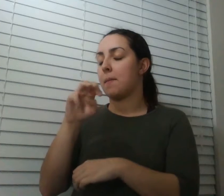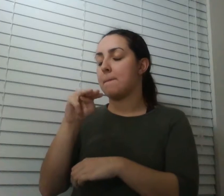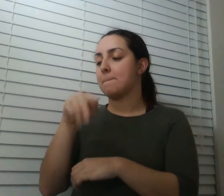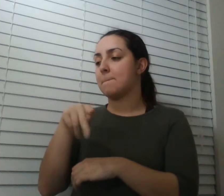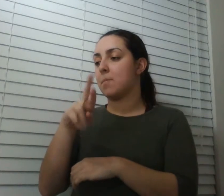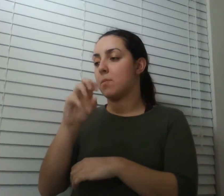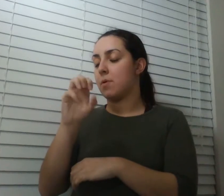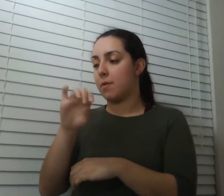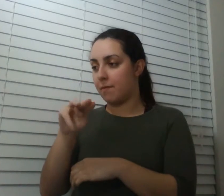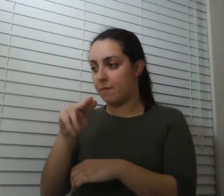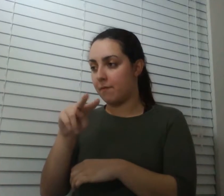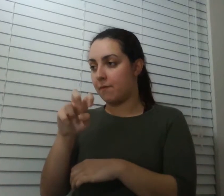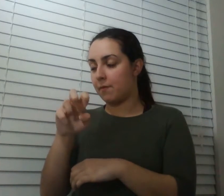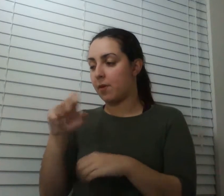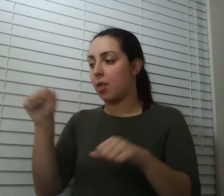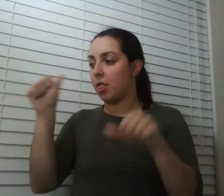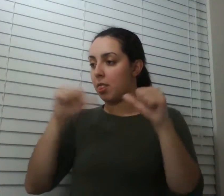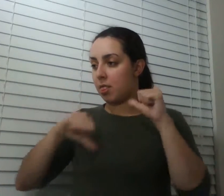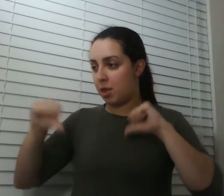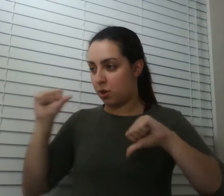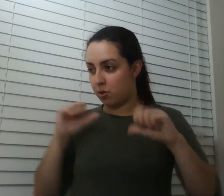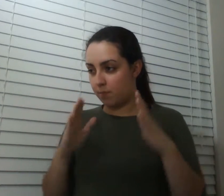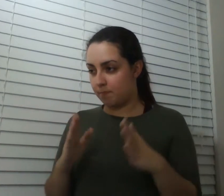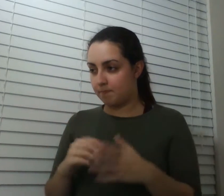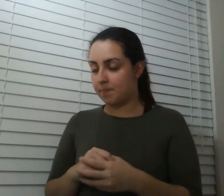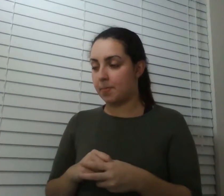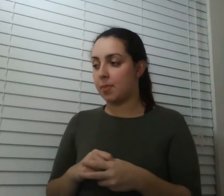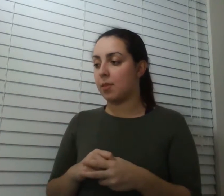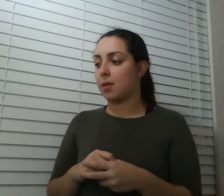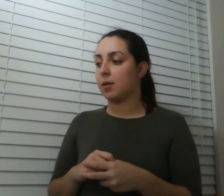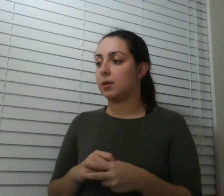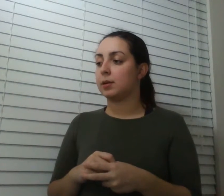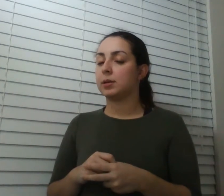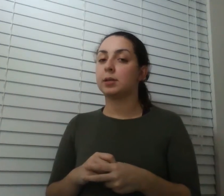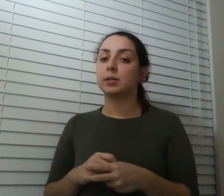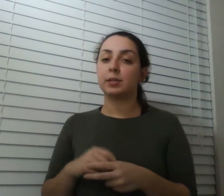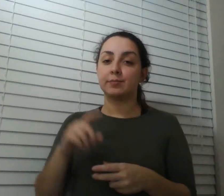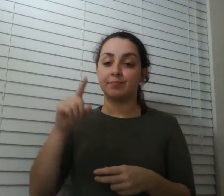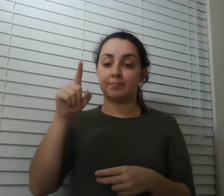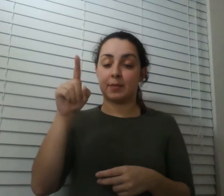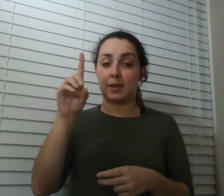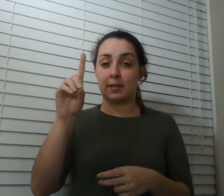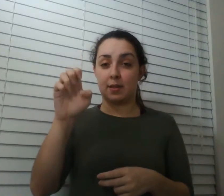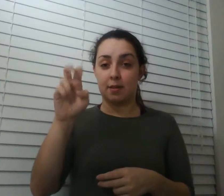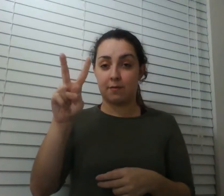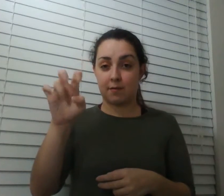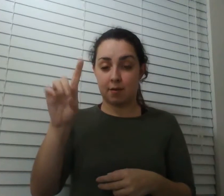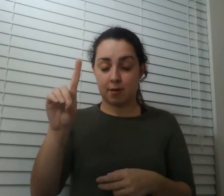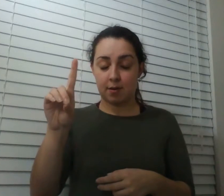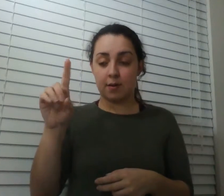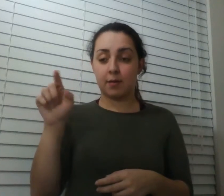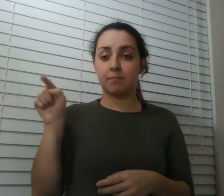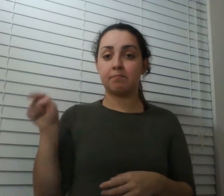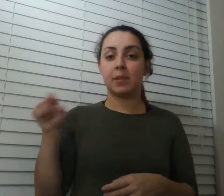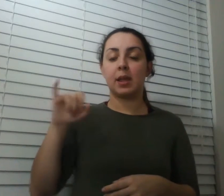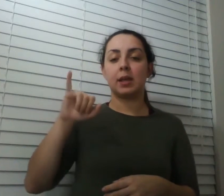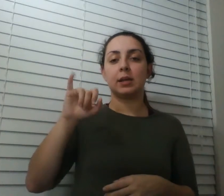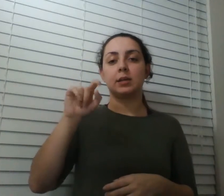anybody else hello hello tj and dave yep david pesquese and tj jagadowski this is this is us and this is